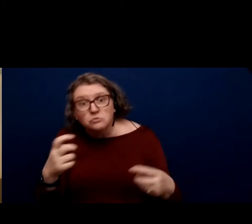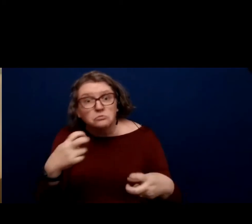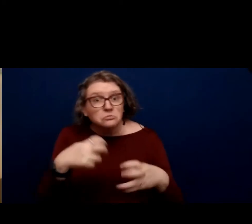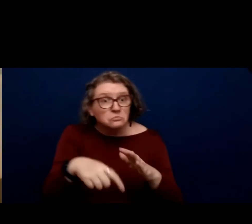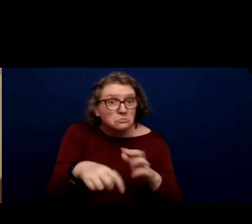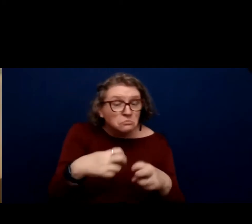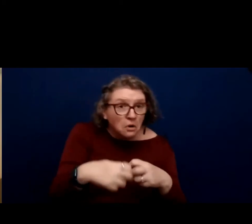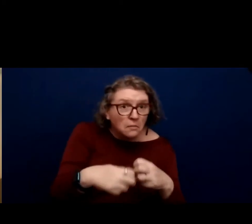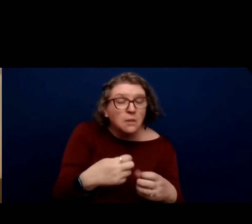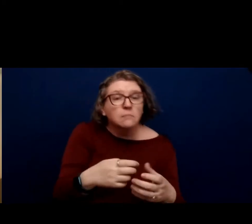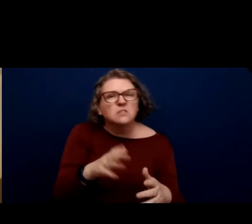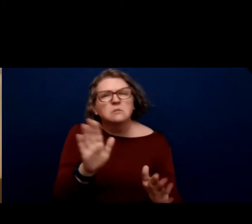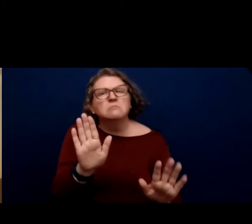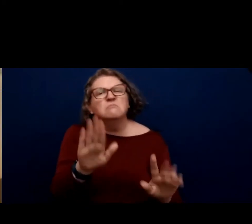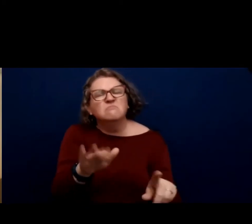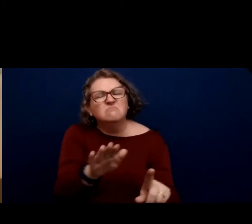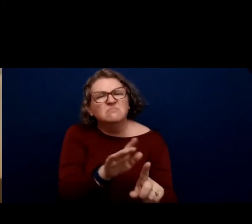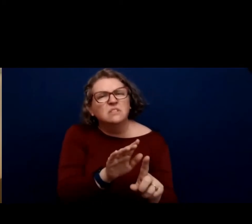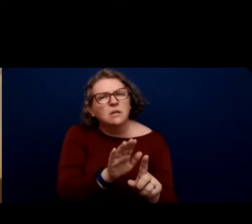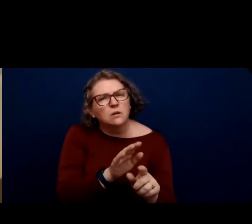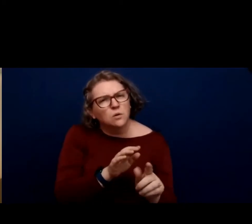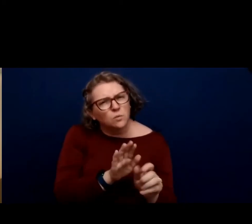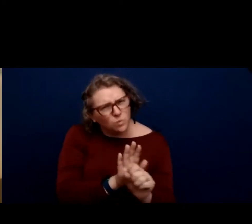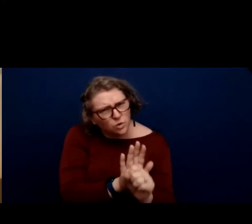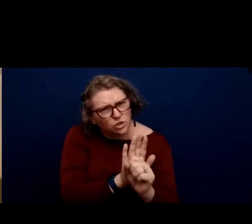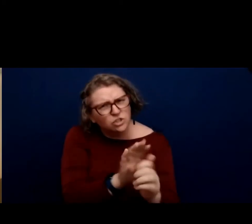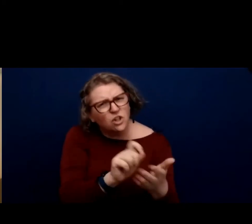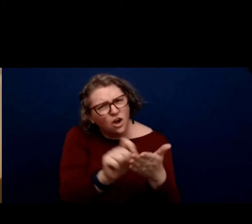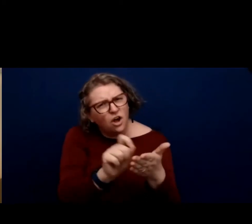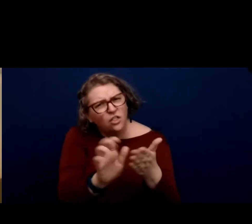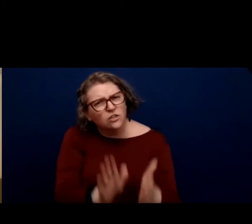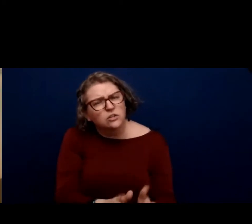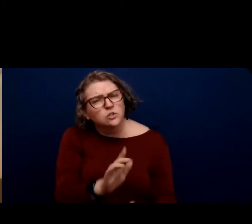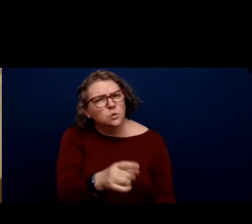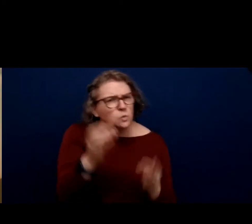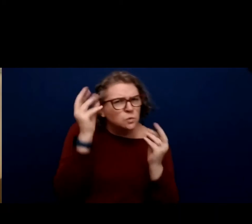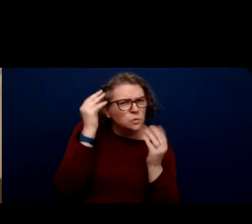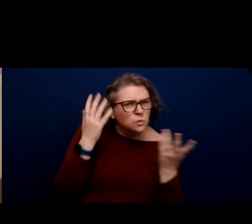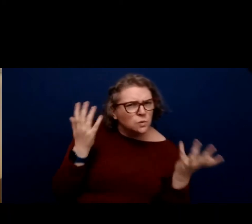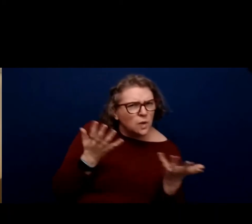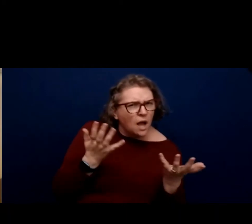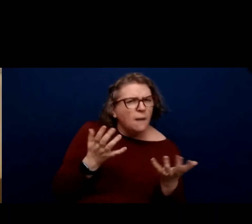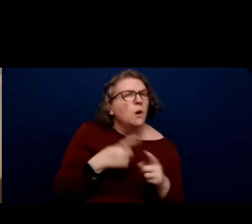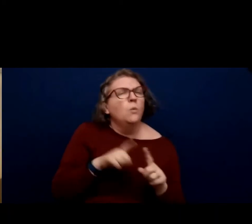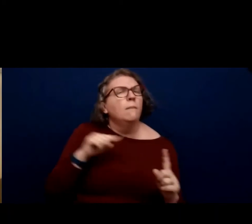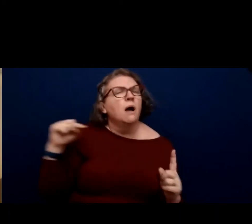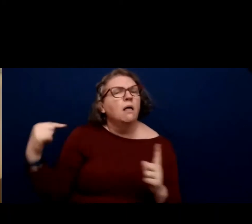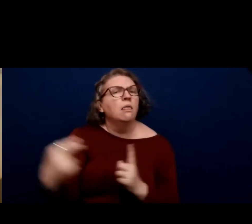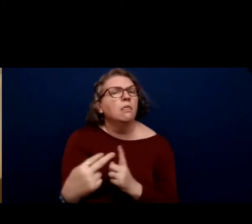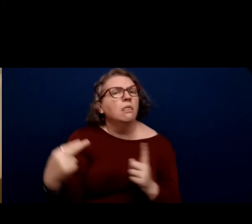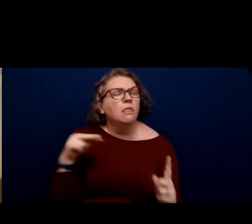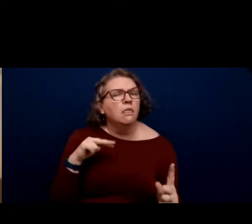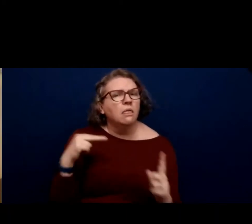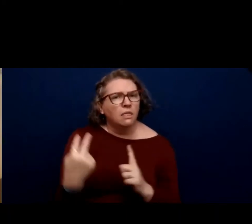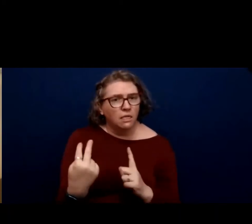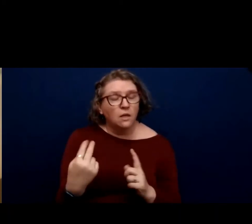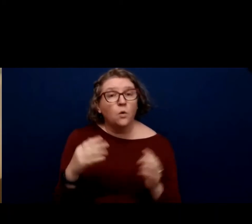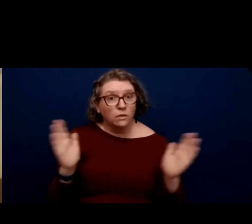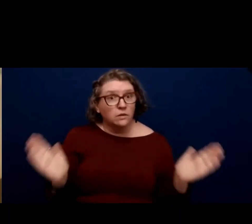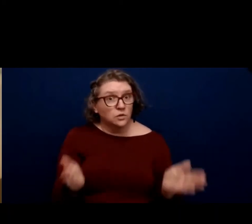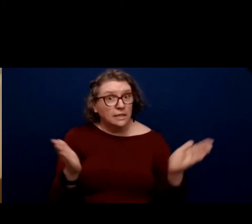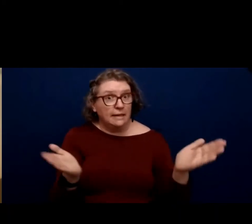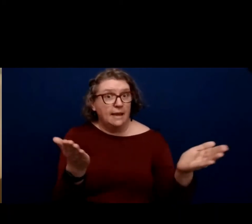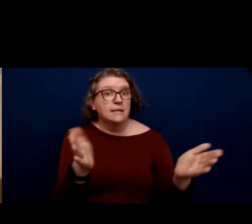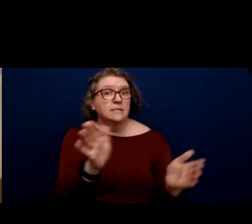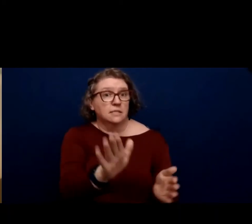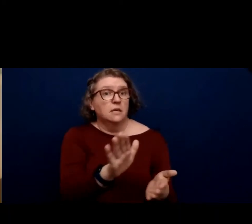paper authors to things that they might be either considering or now doing that might further enhance the work